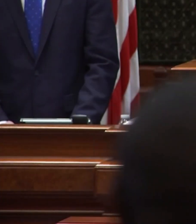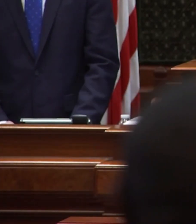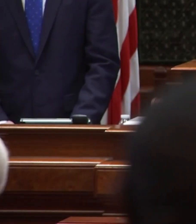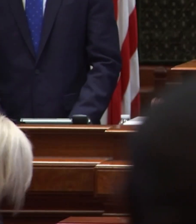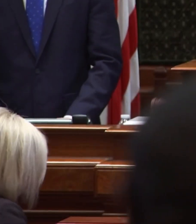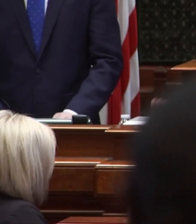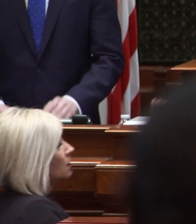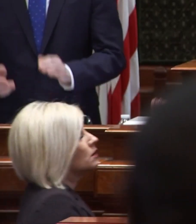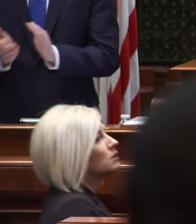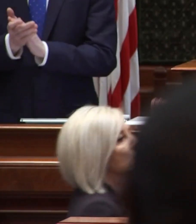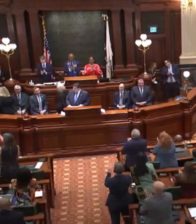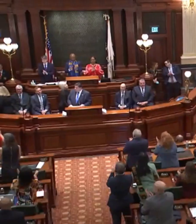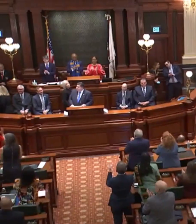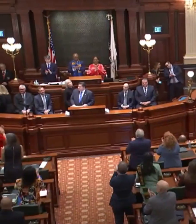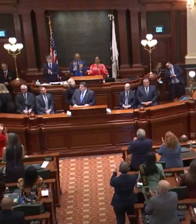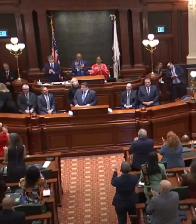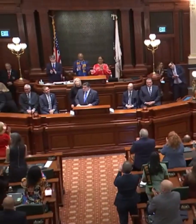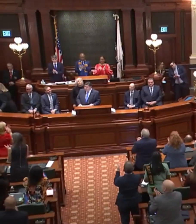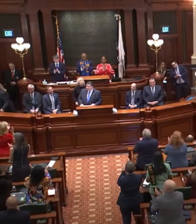and much much more